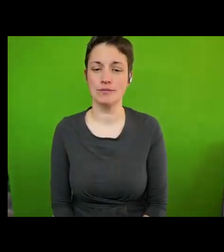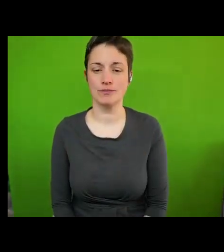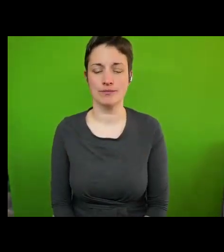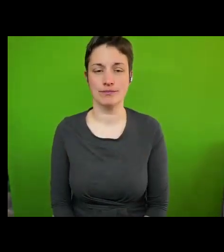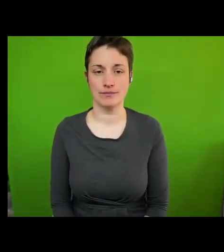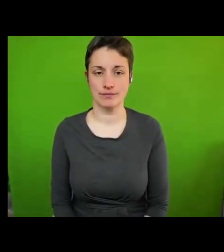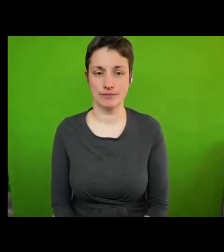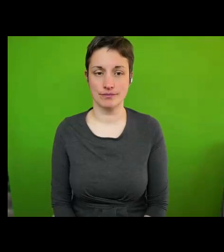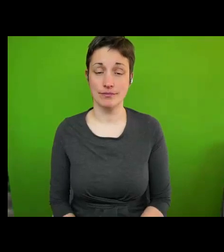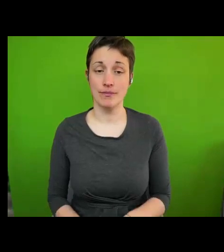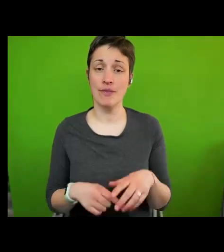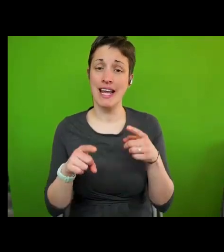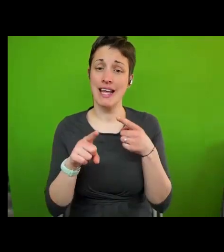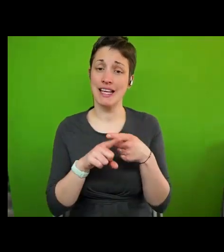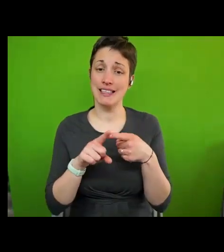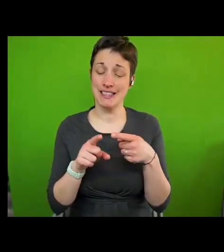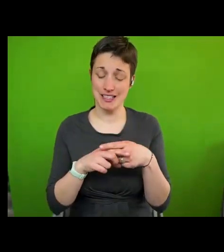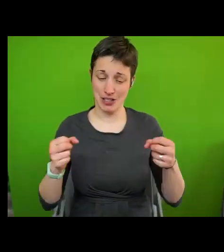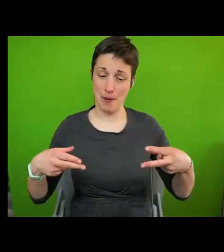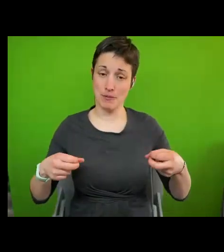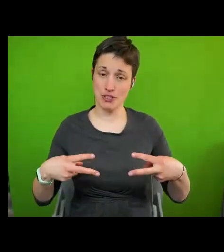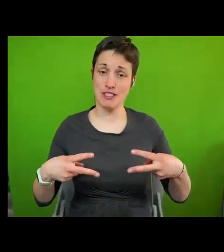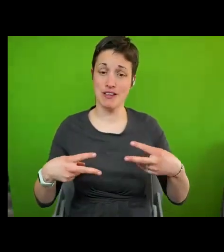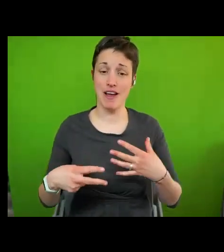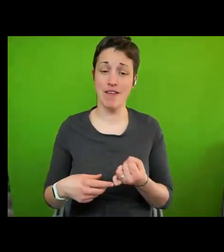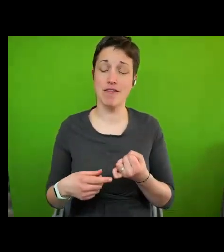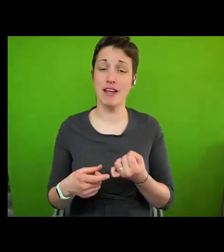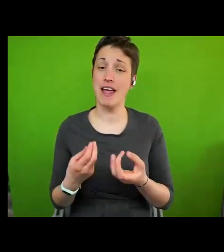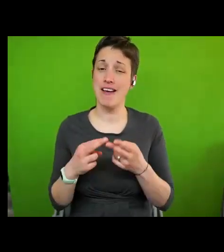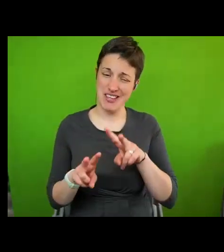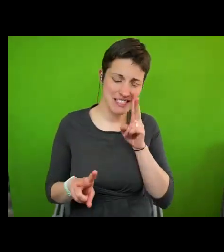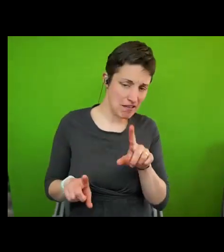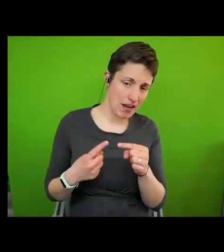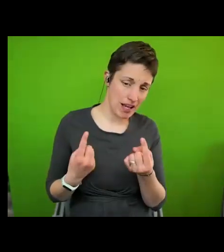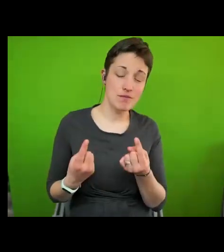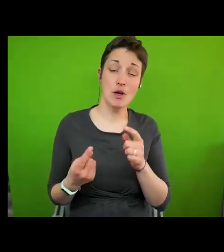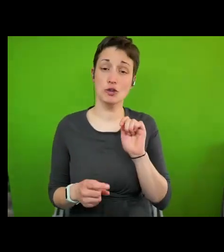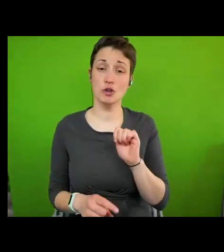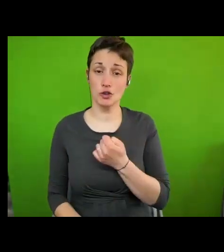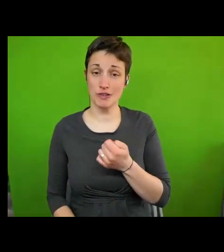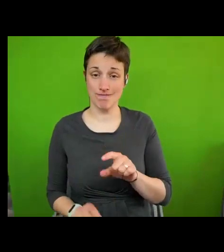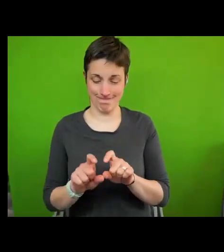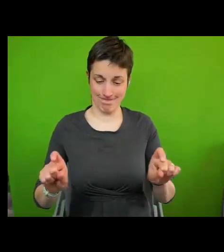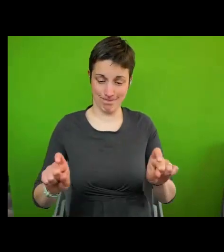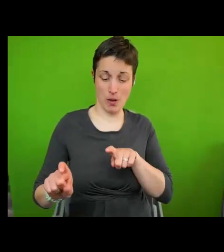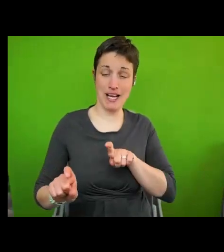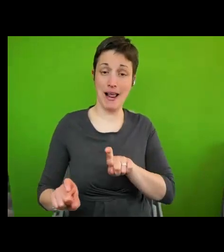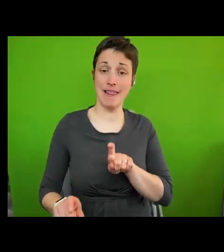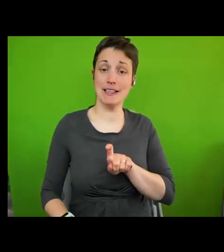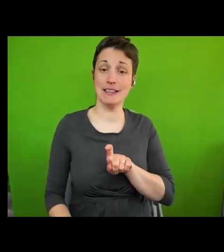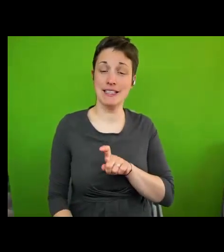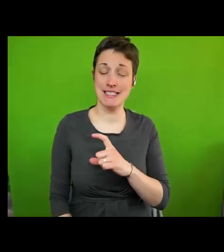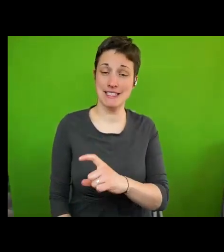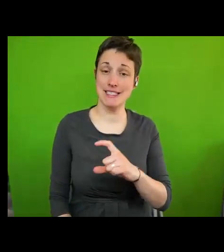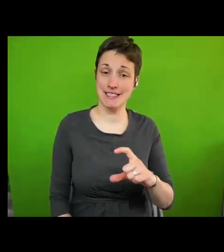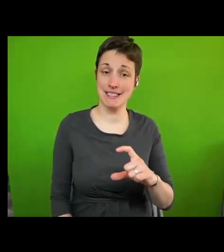English captions has been enabled, and if you can't see those on your screen, there should be a button at the bottom of your screen that you can click